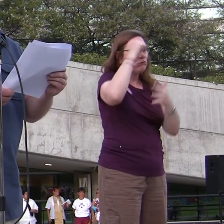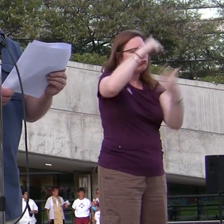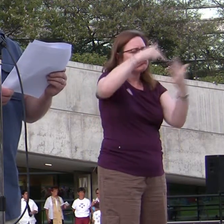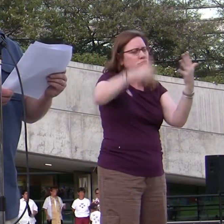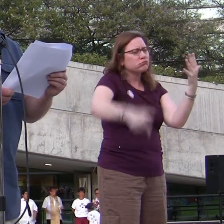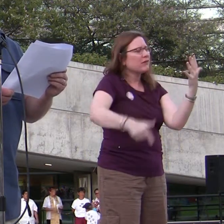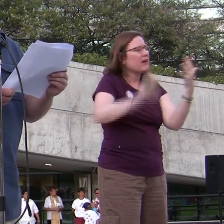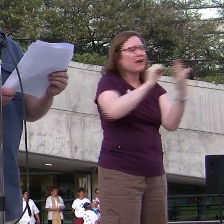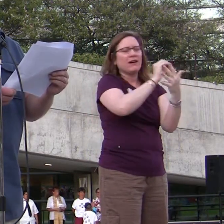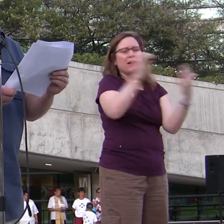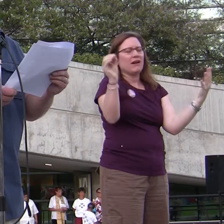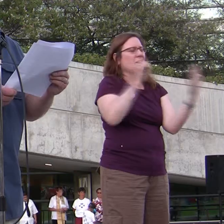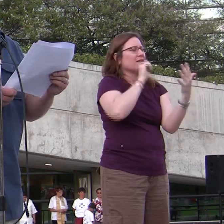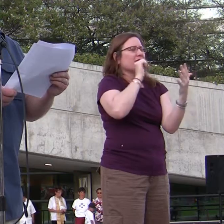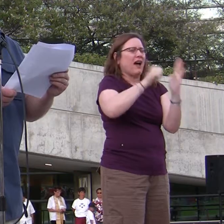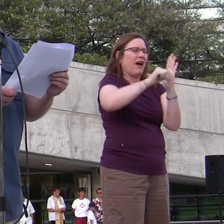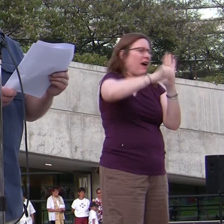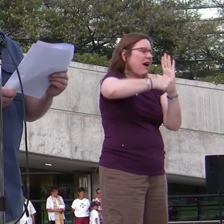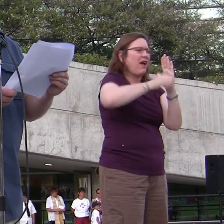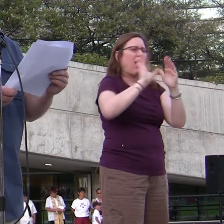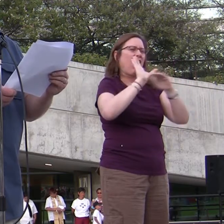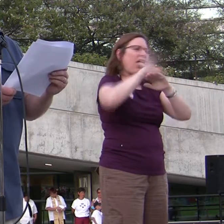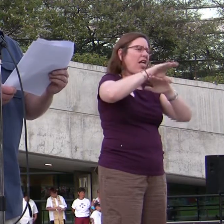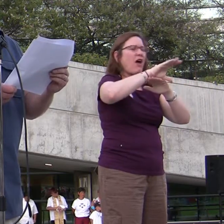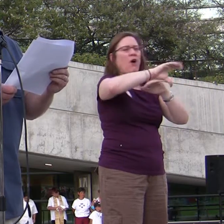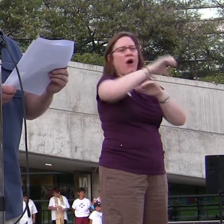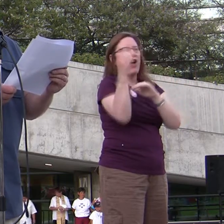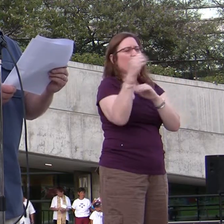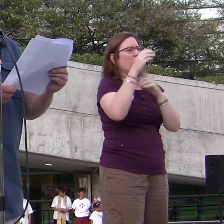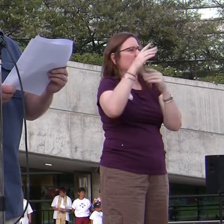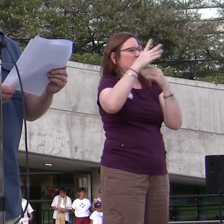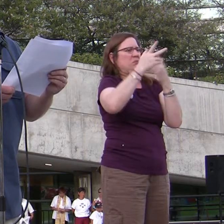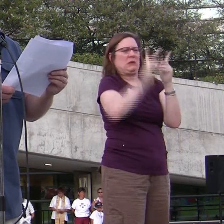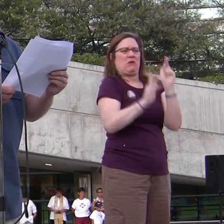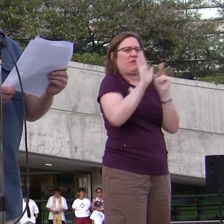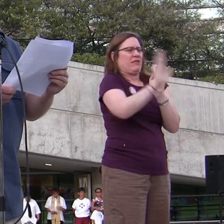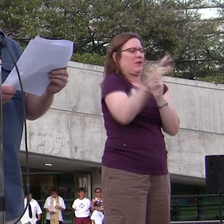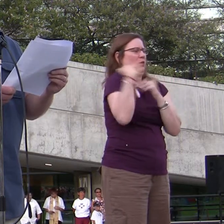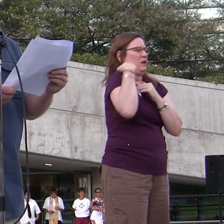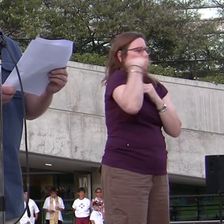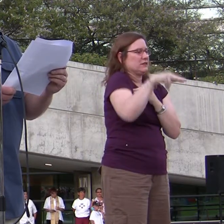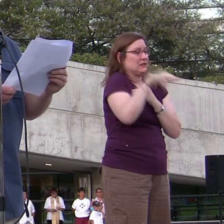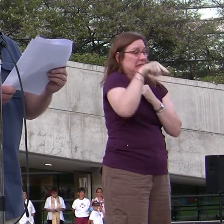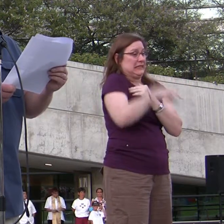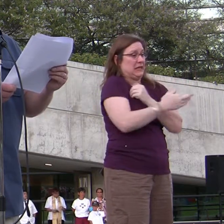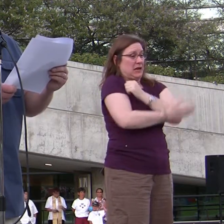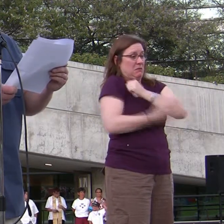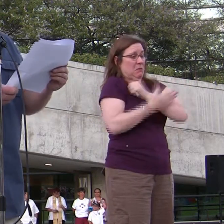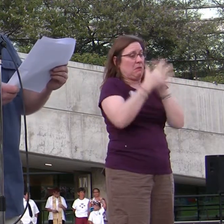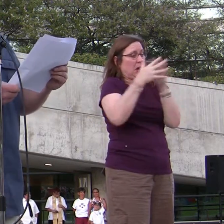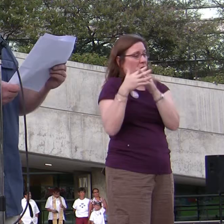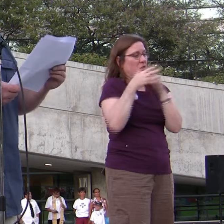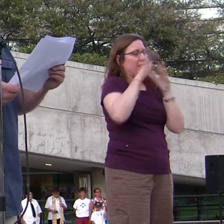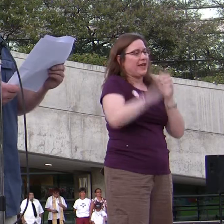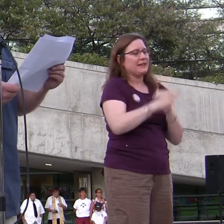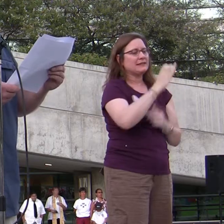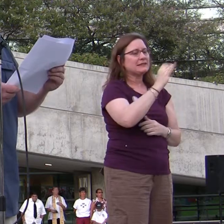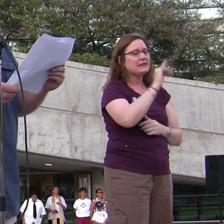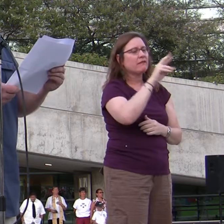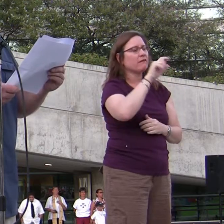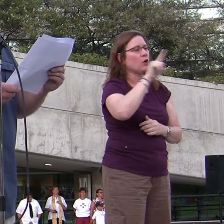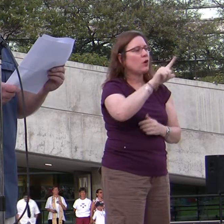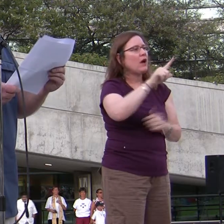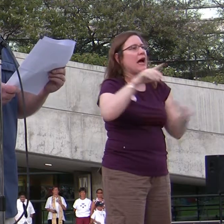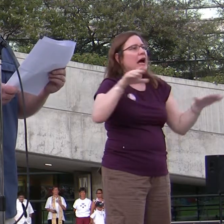impede on anyone's religious freedom. It does not. Marriage in America is a civil act. Today's ruling does not